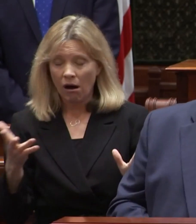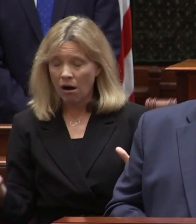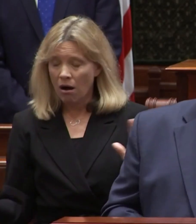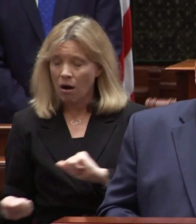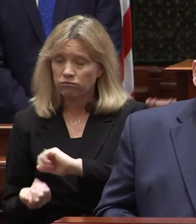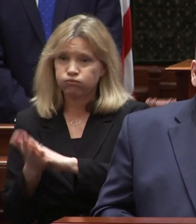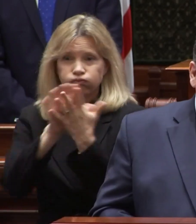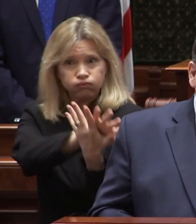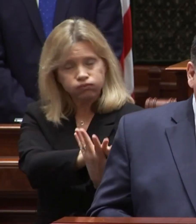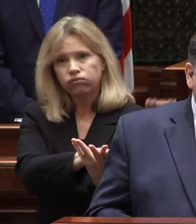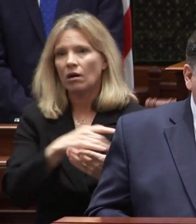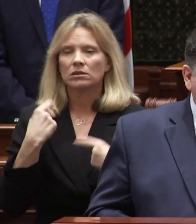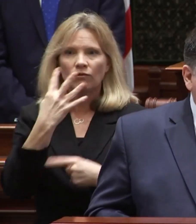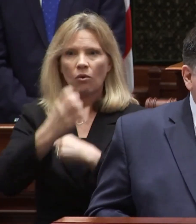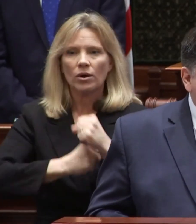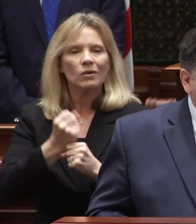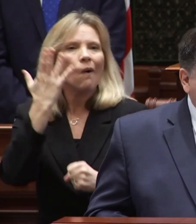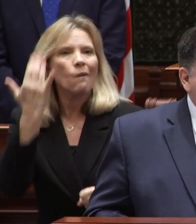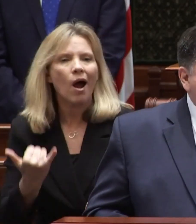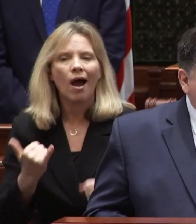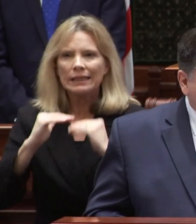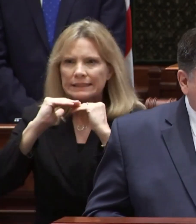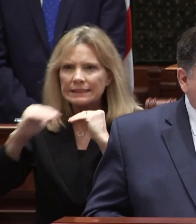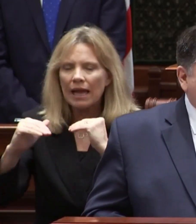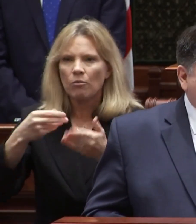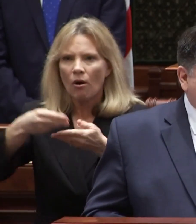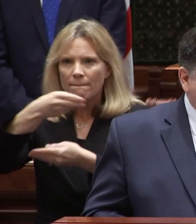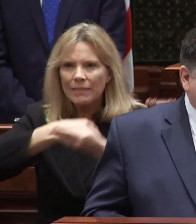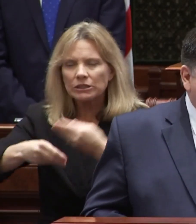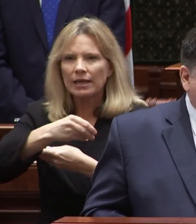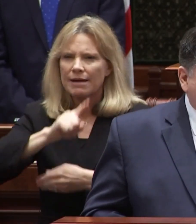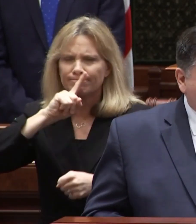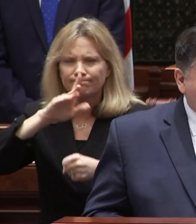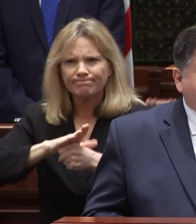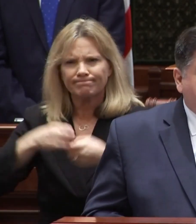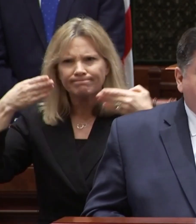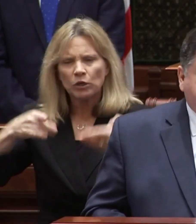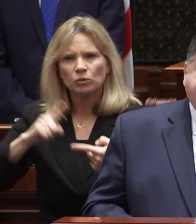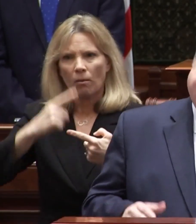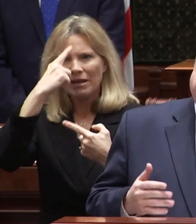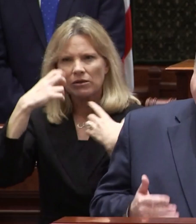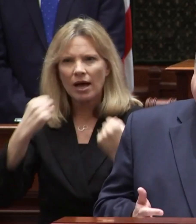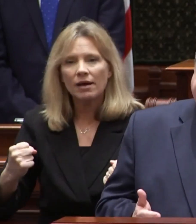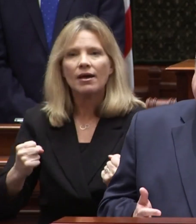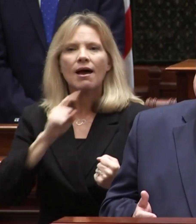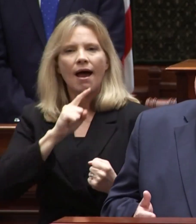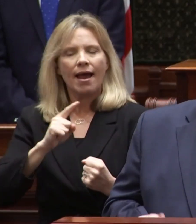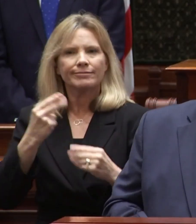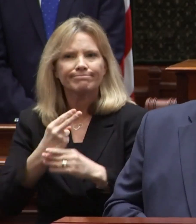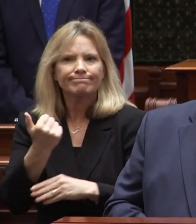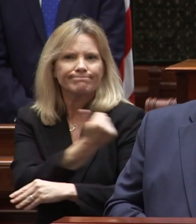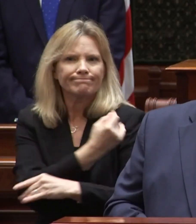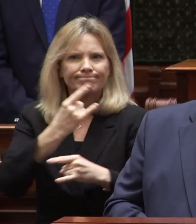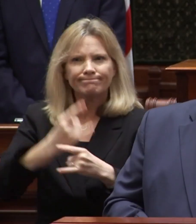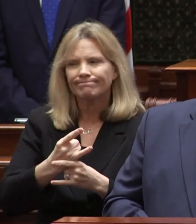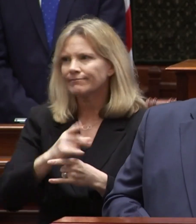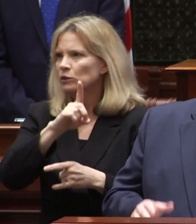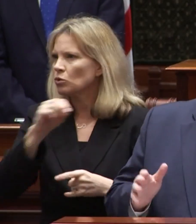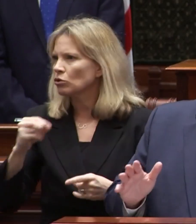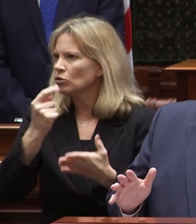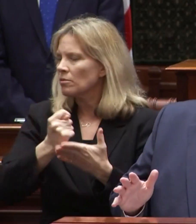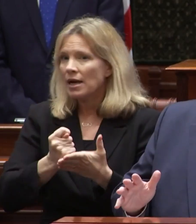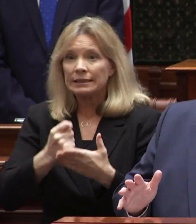transformation over the last four years because of stable budgeting and a dedication to mental health and substance use disorder treatment